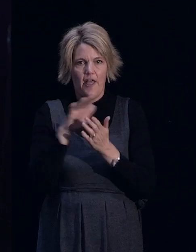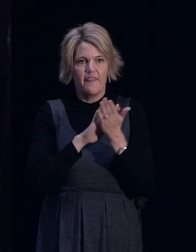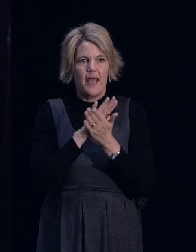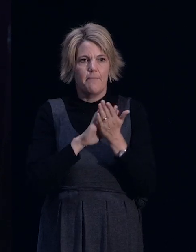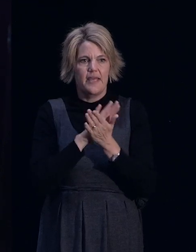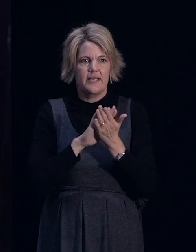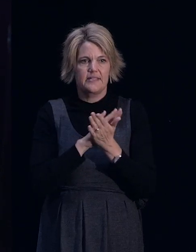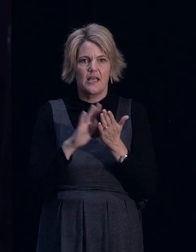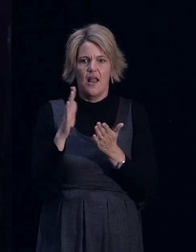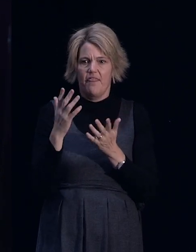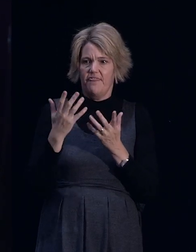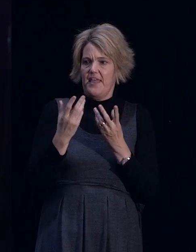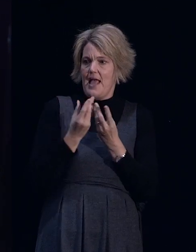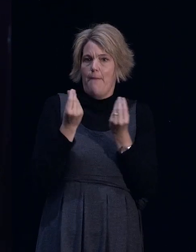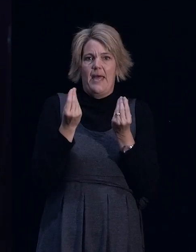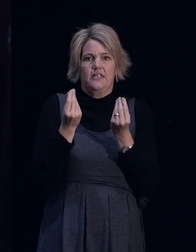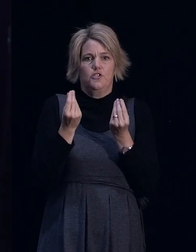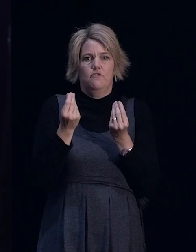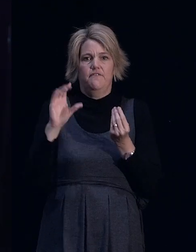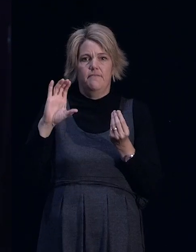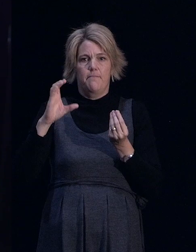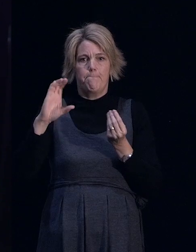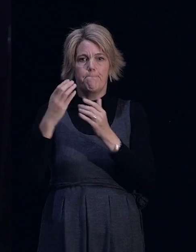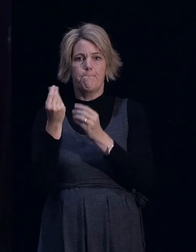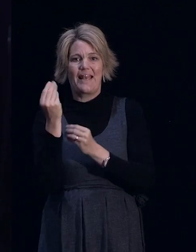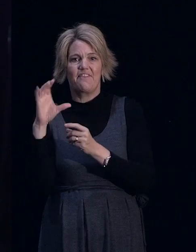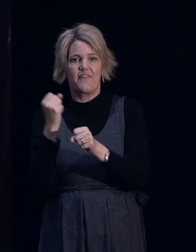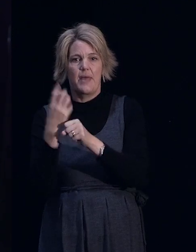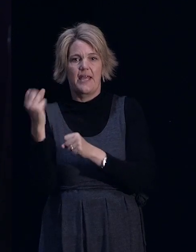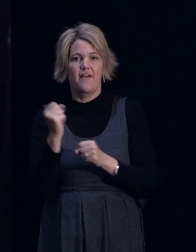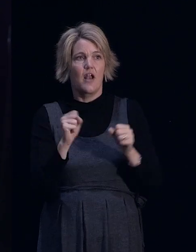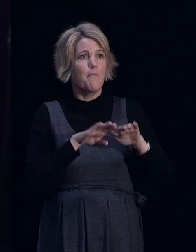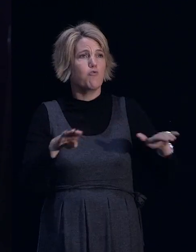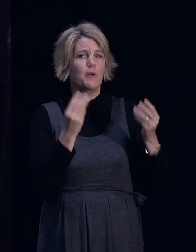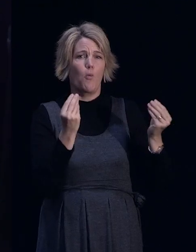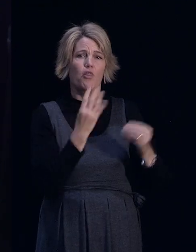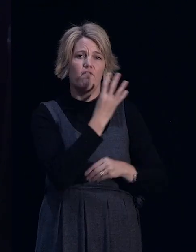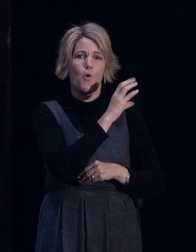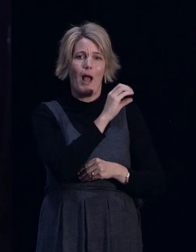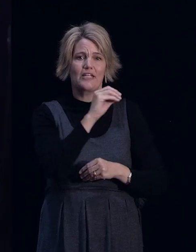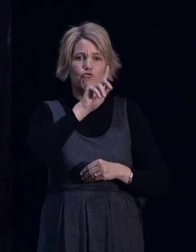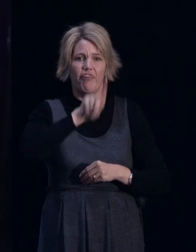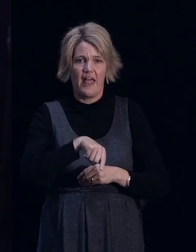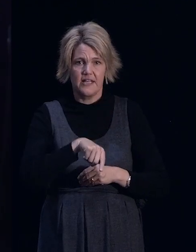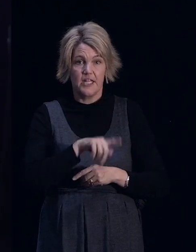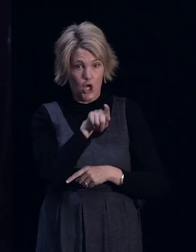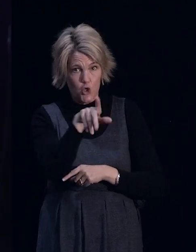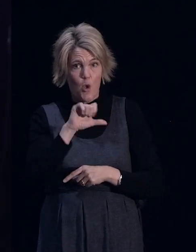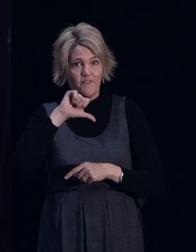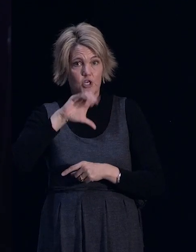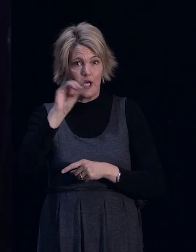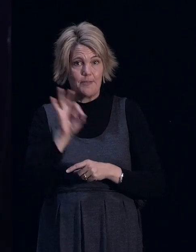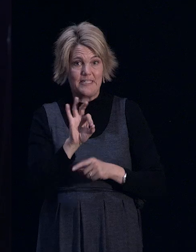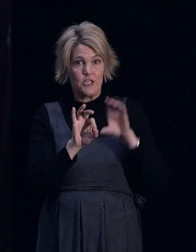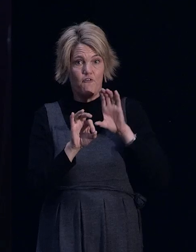has against the property. So if the property is valued at 400,000 and you've got a 90% borrowing on that,